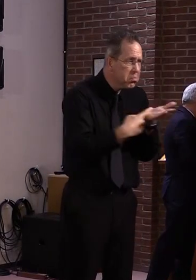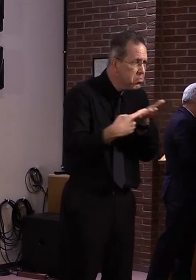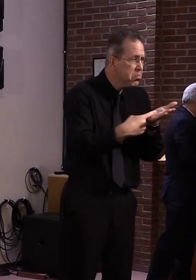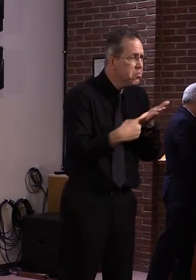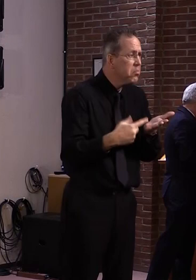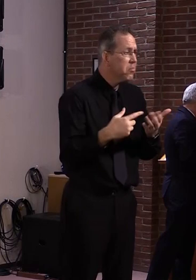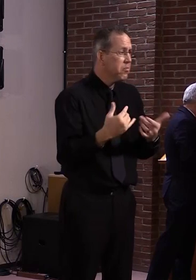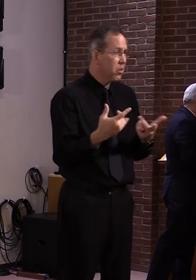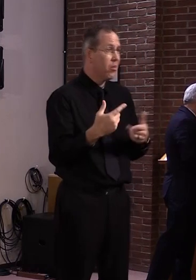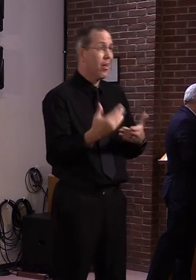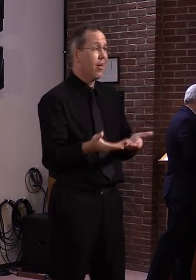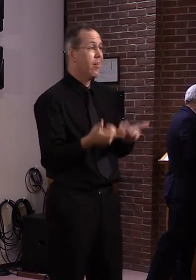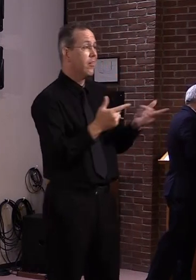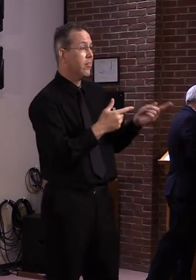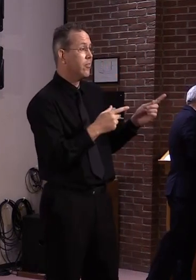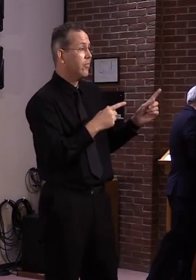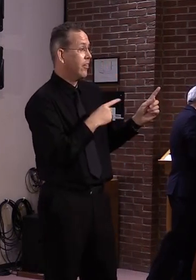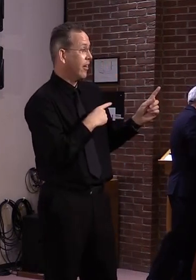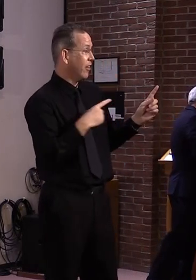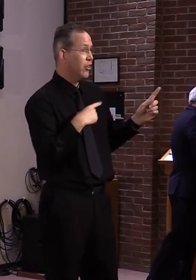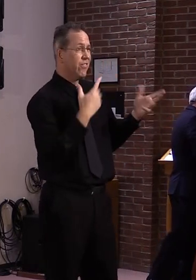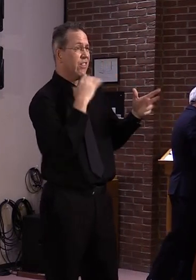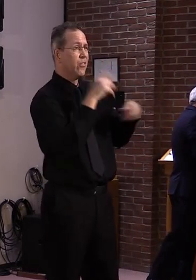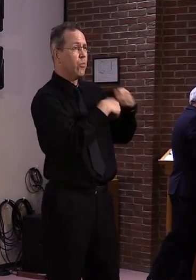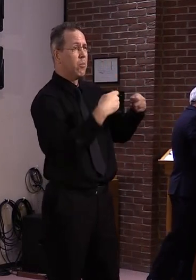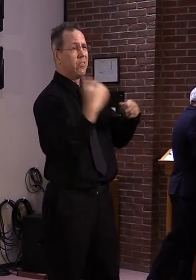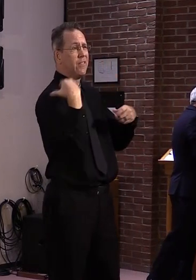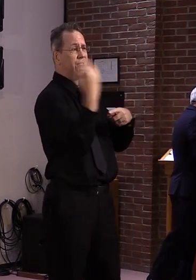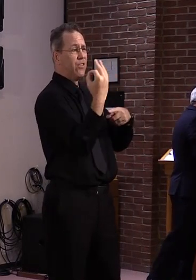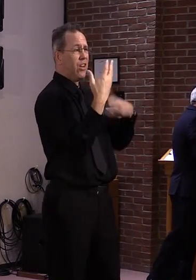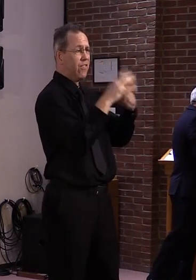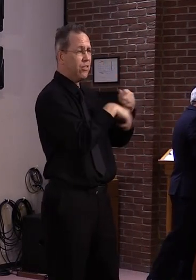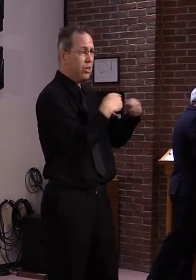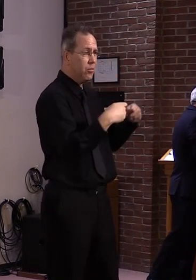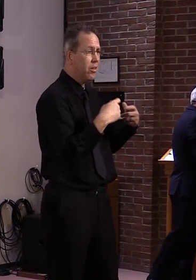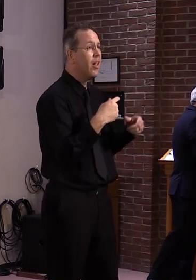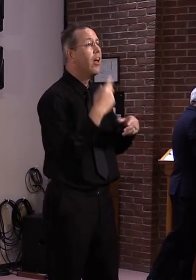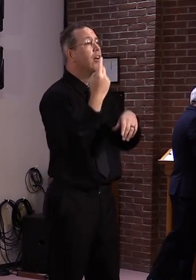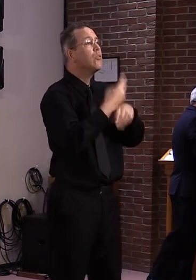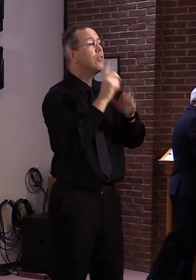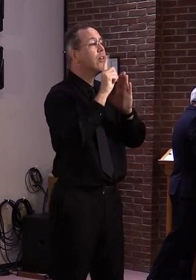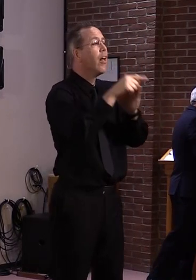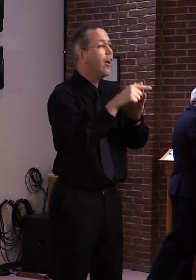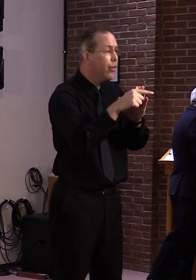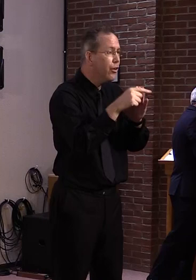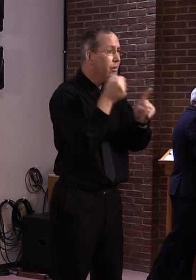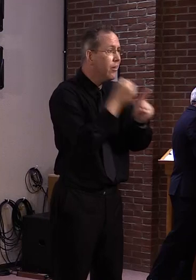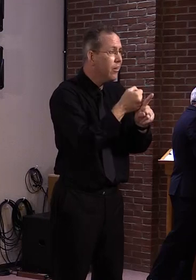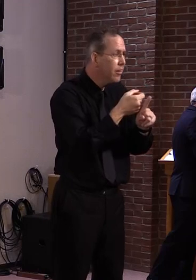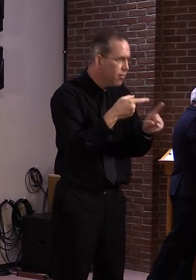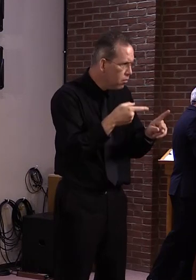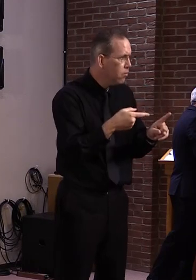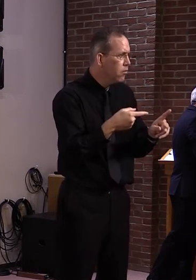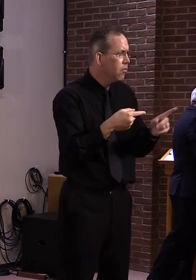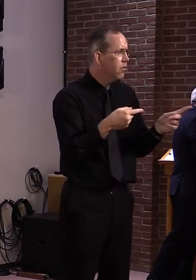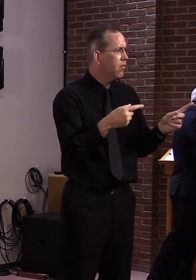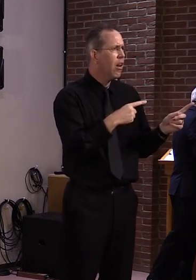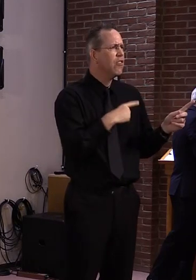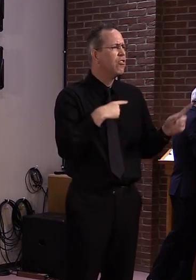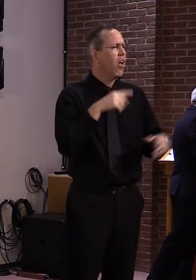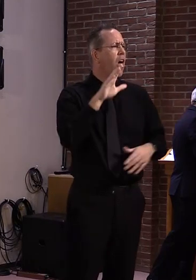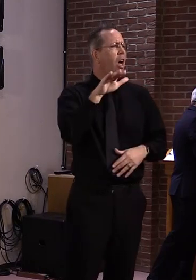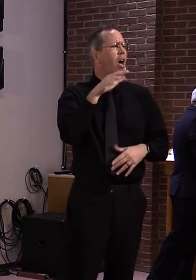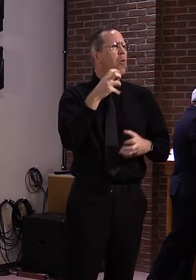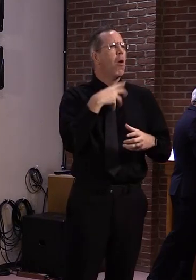had adjourned that they called for more oversight. I would have thought